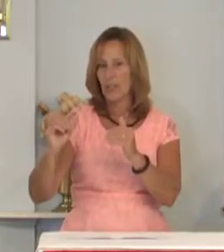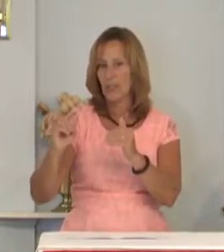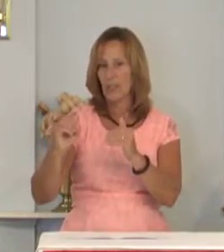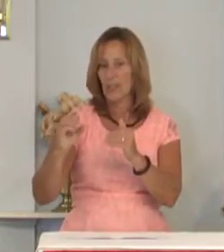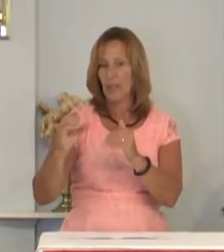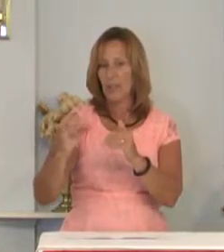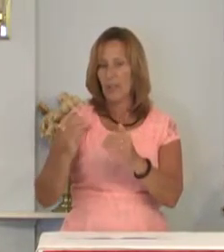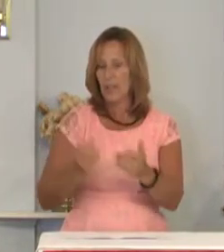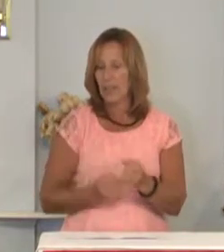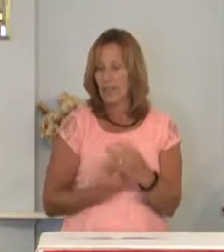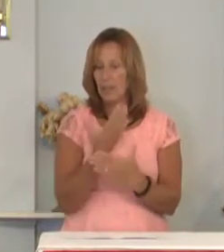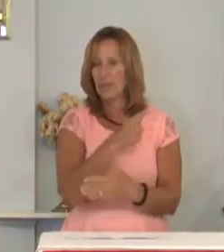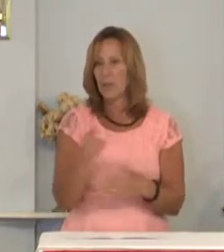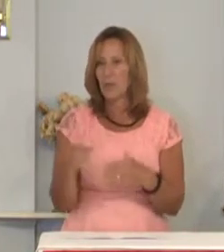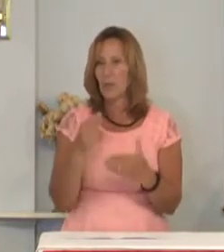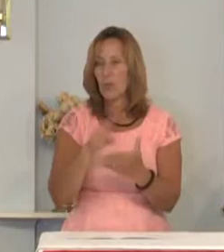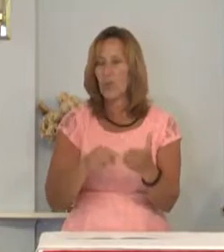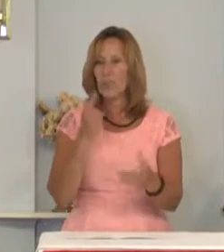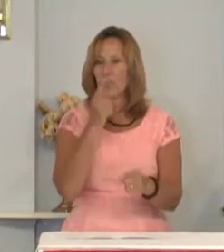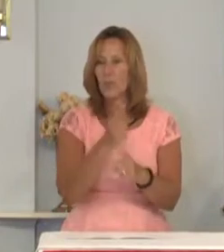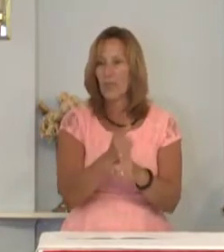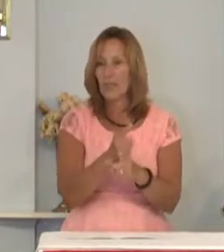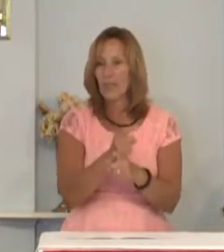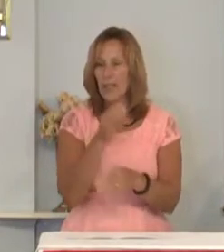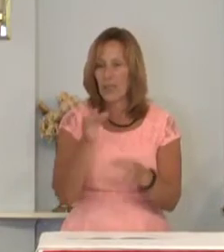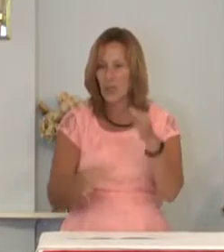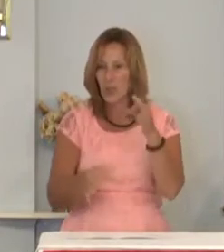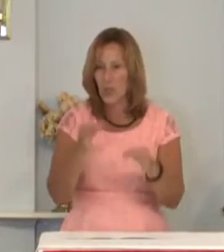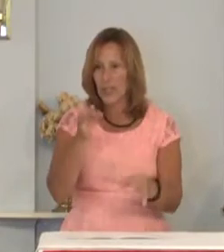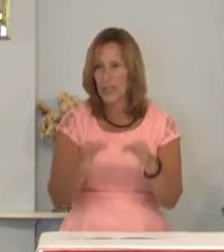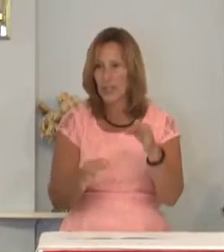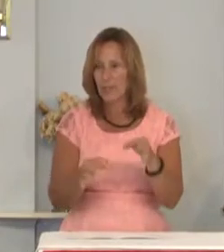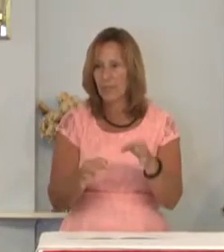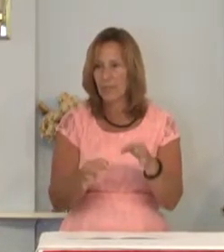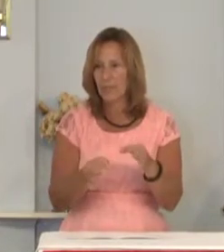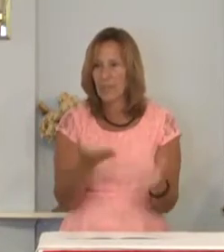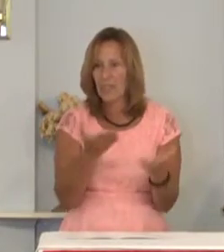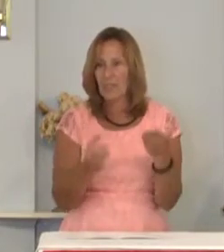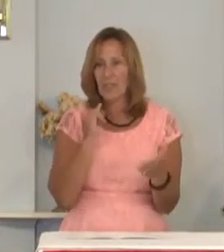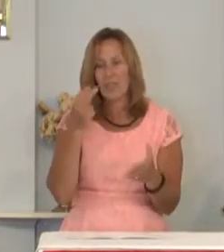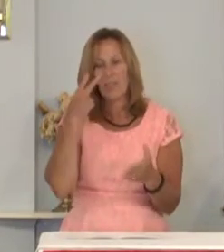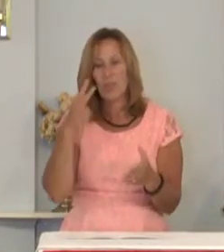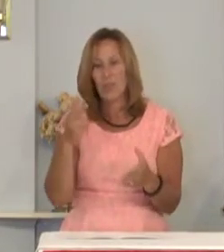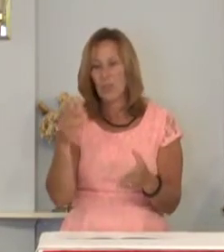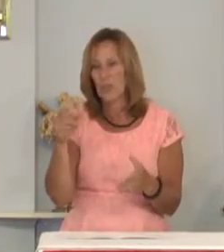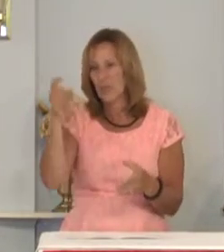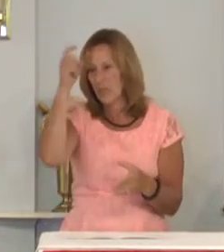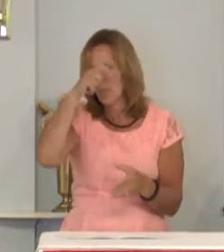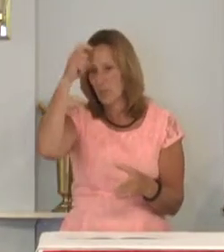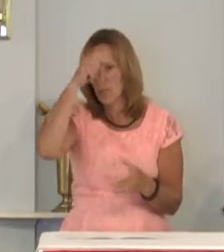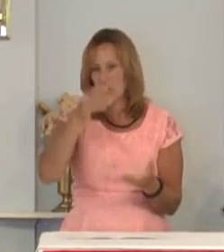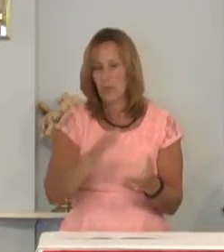inspire them to do what is right and just even if it looks foolish